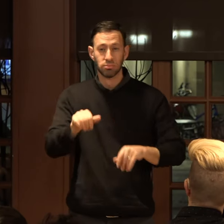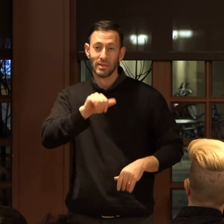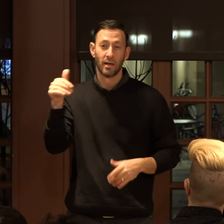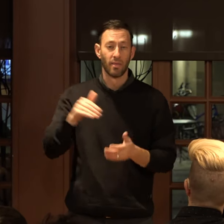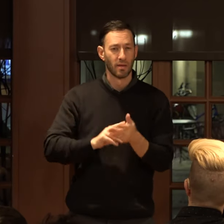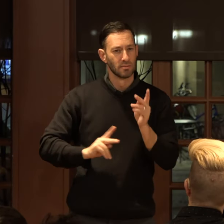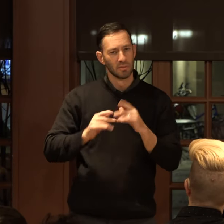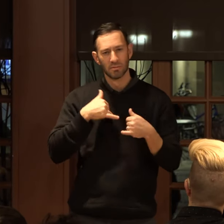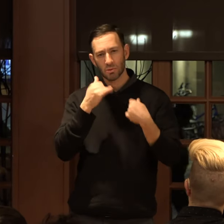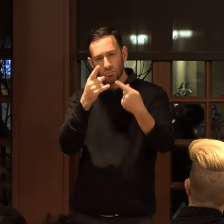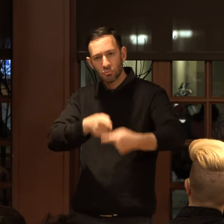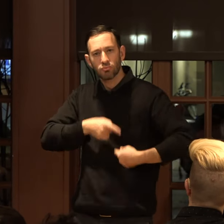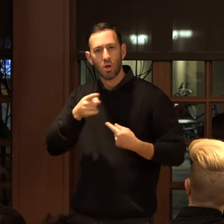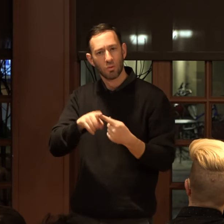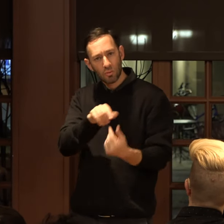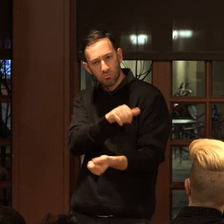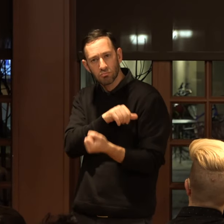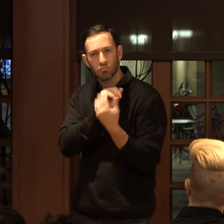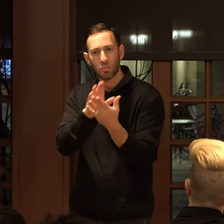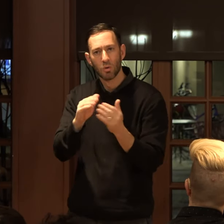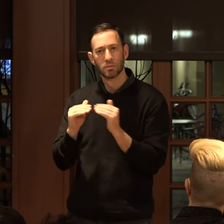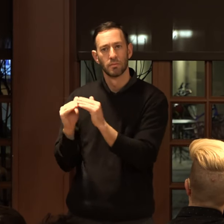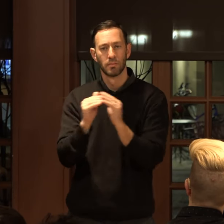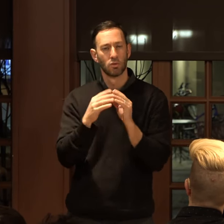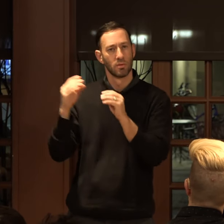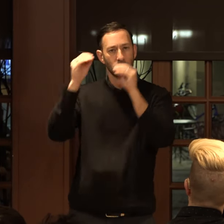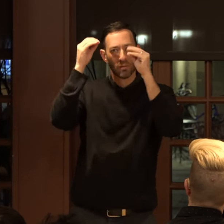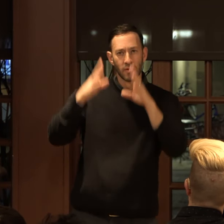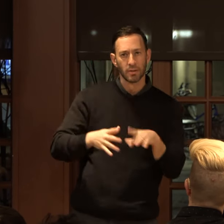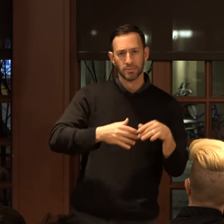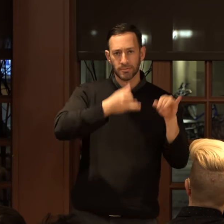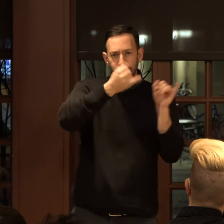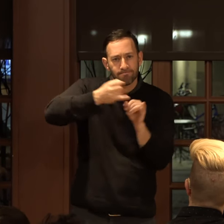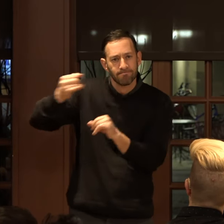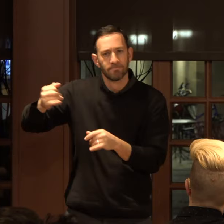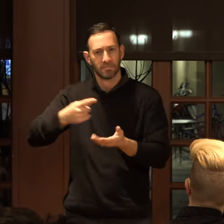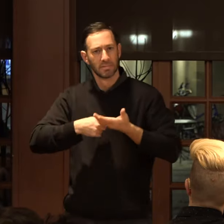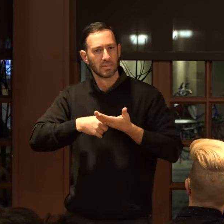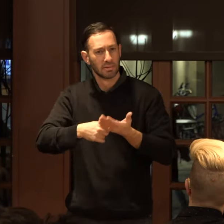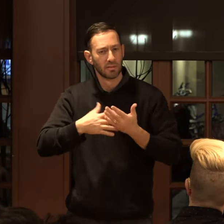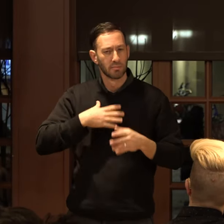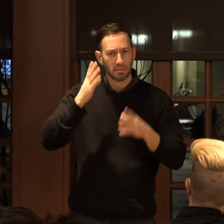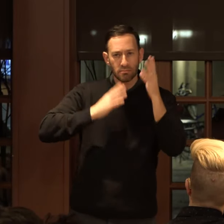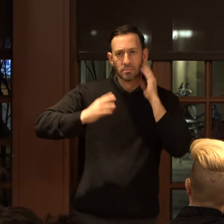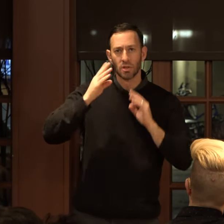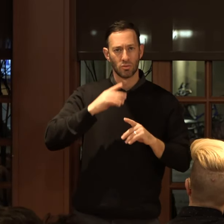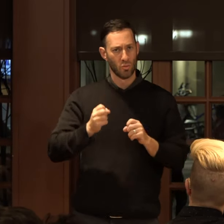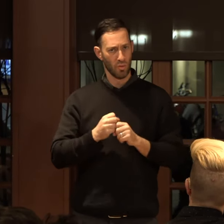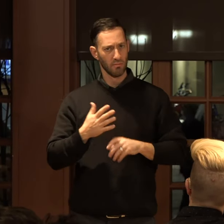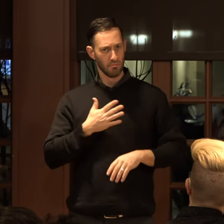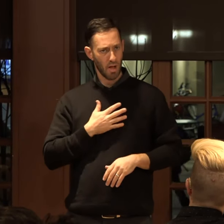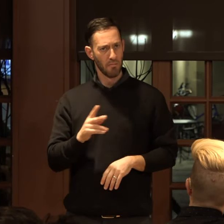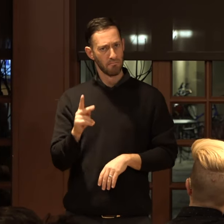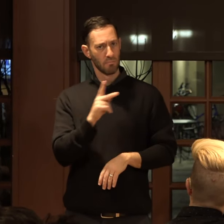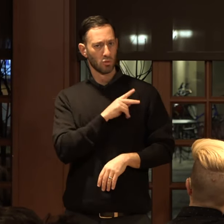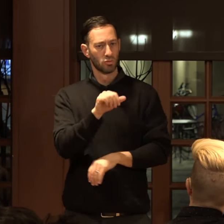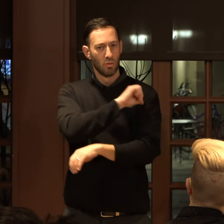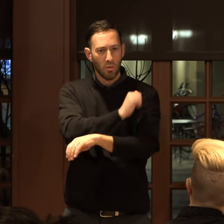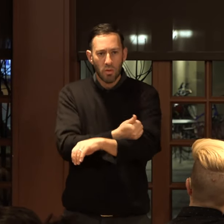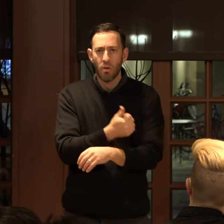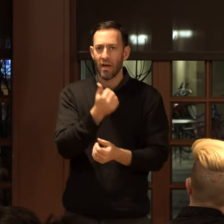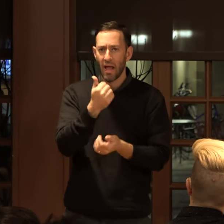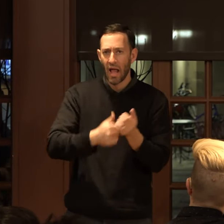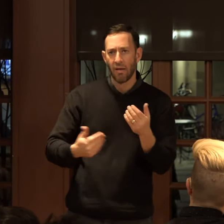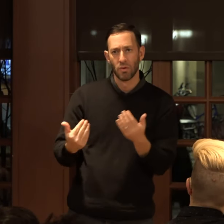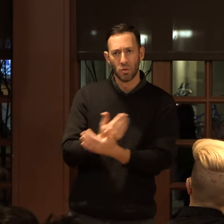I still strive to approach peers and professors individually and discuss my experiences with a degree of personal authority. With every new